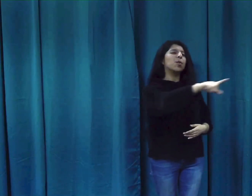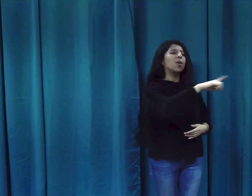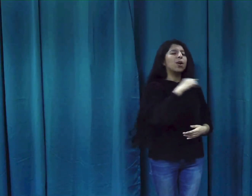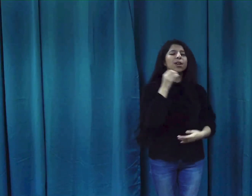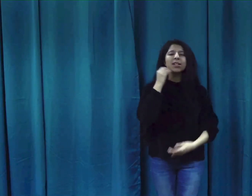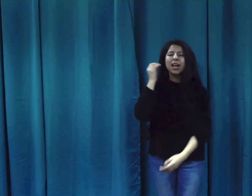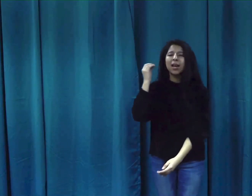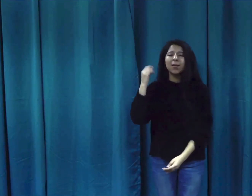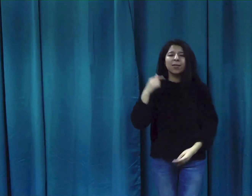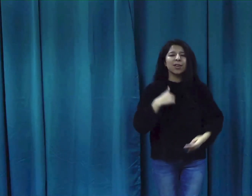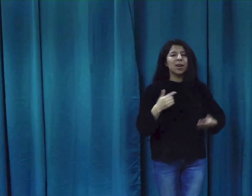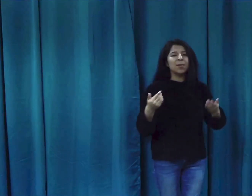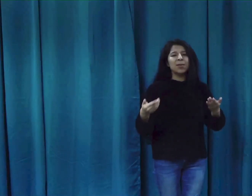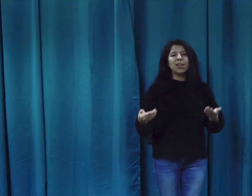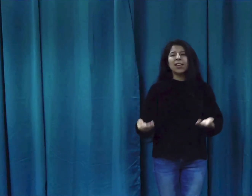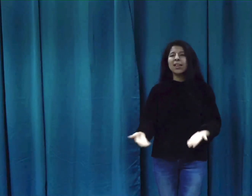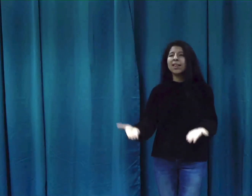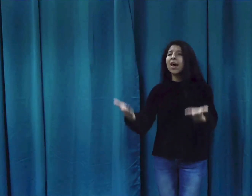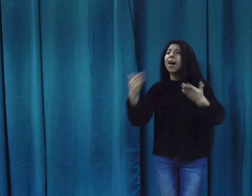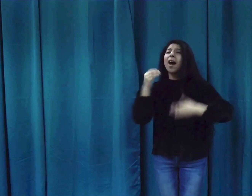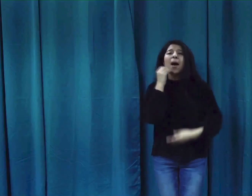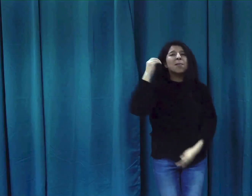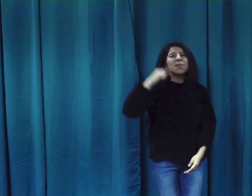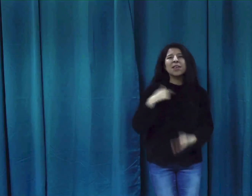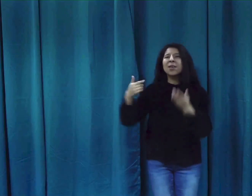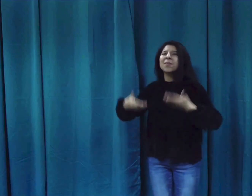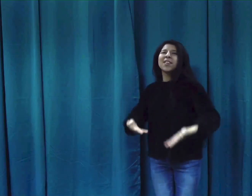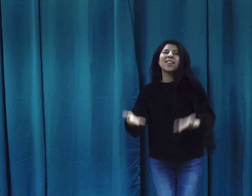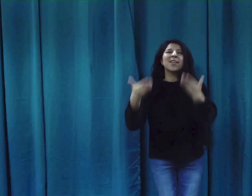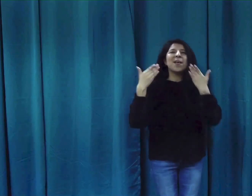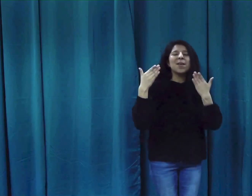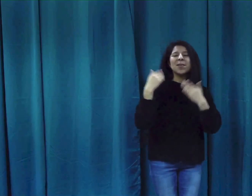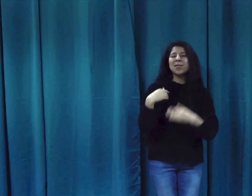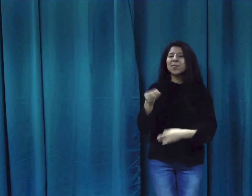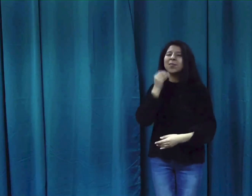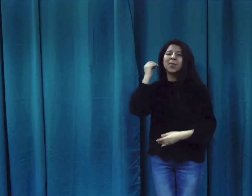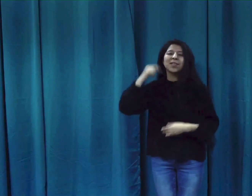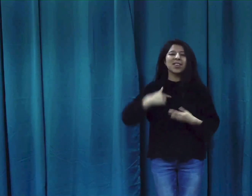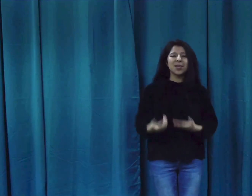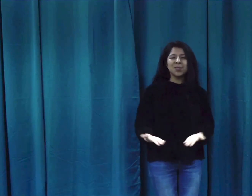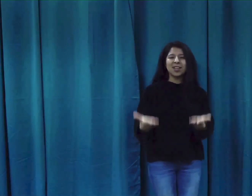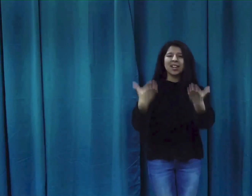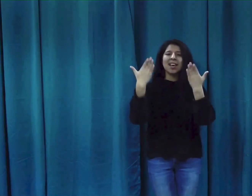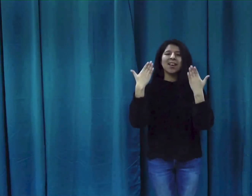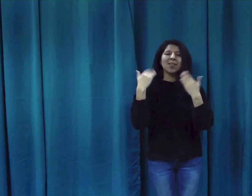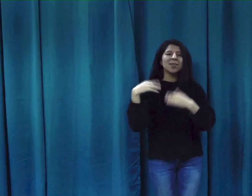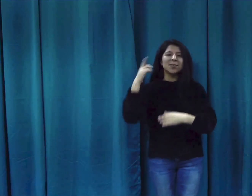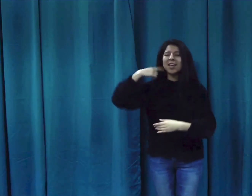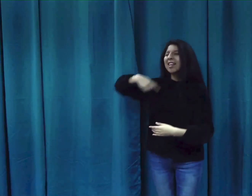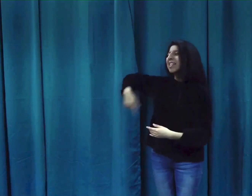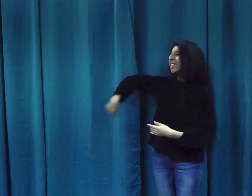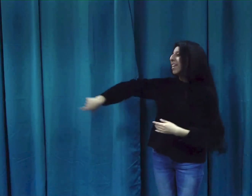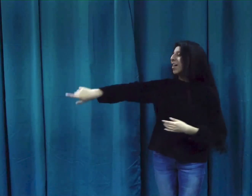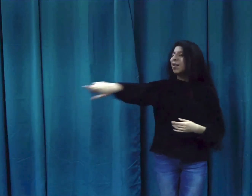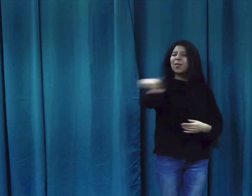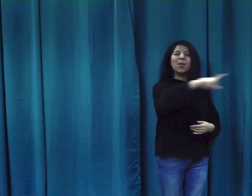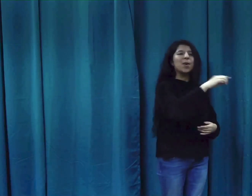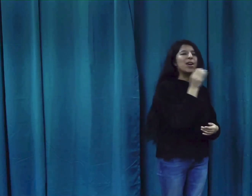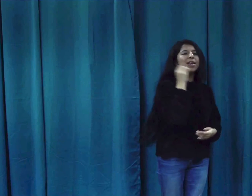world I'm coming home Let Tell the world